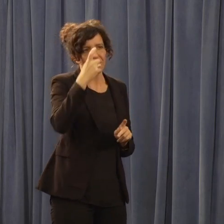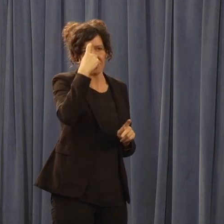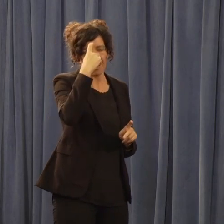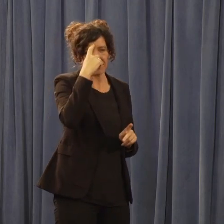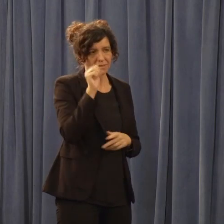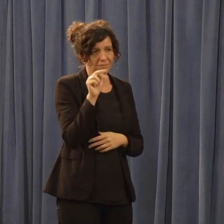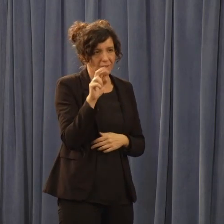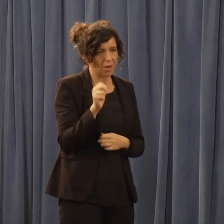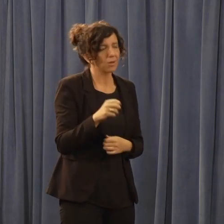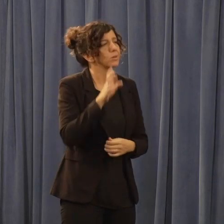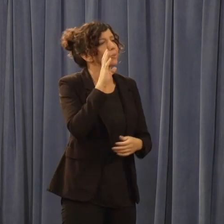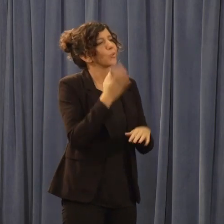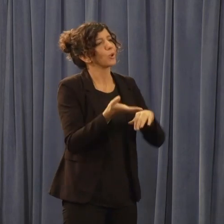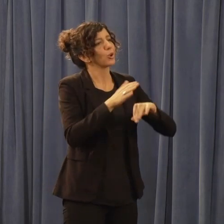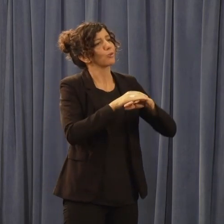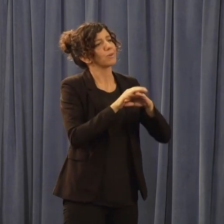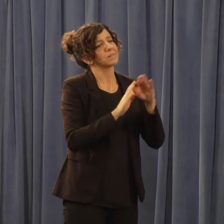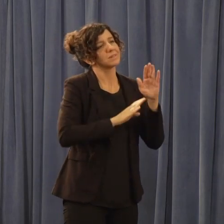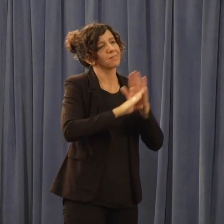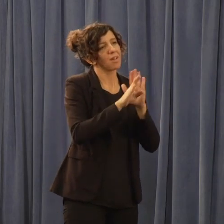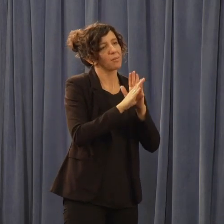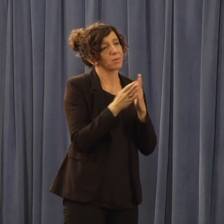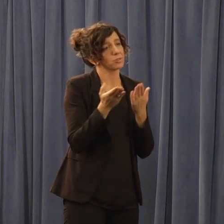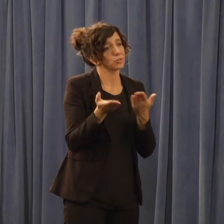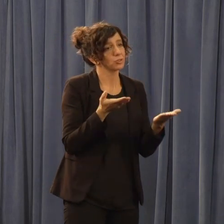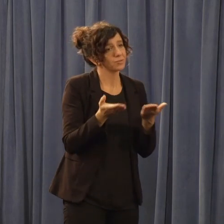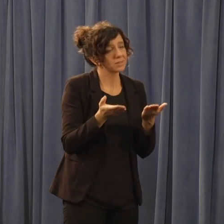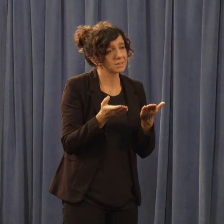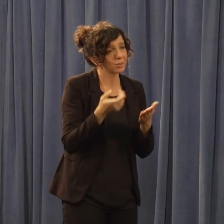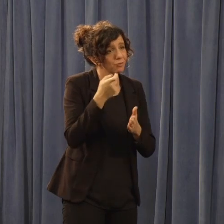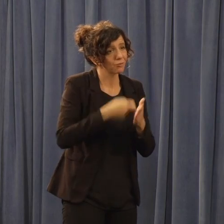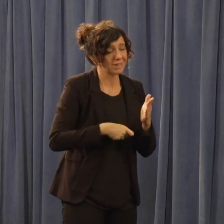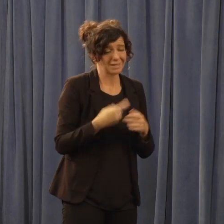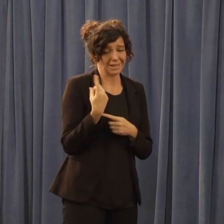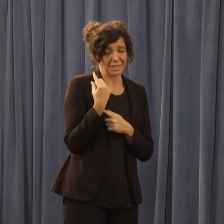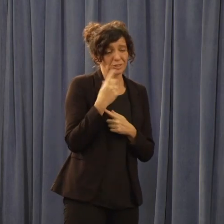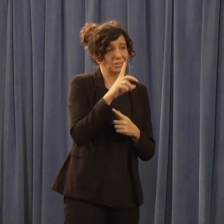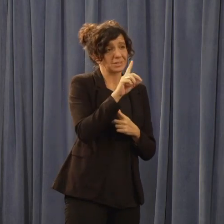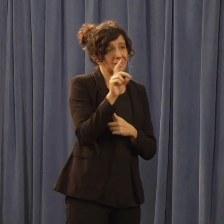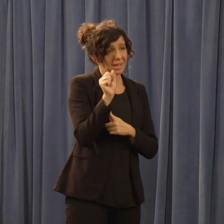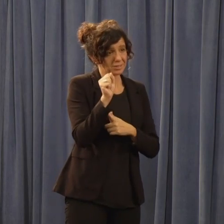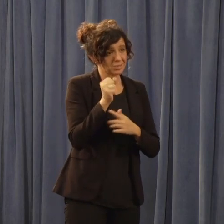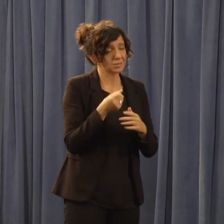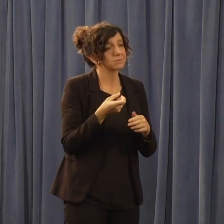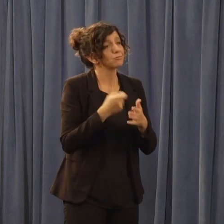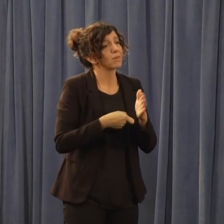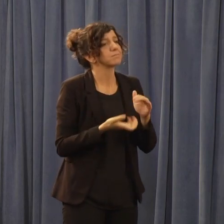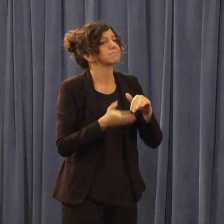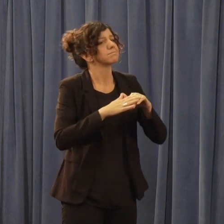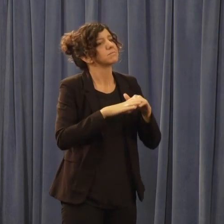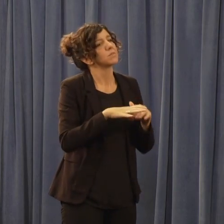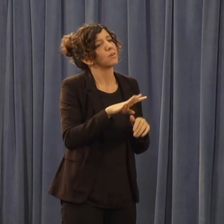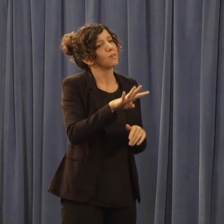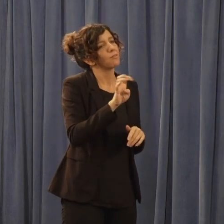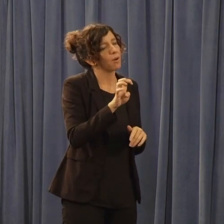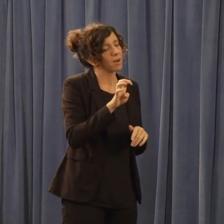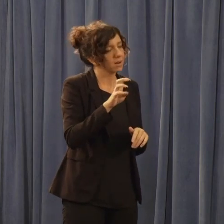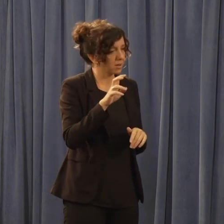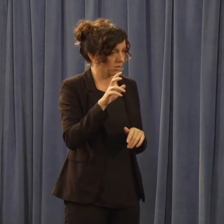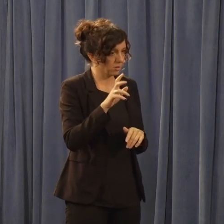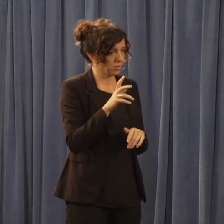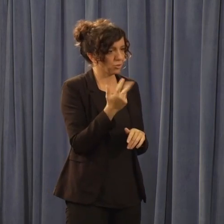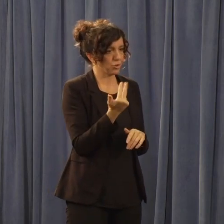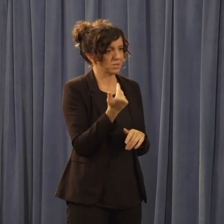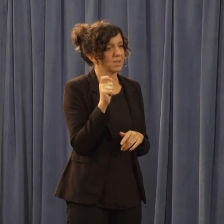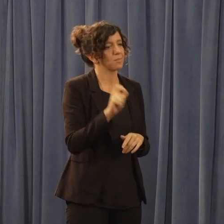developmental, uh, services provider rates. Last year, the DDS rates increased 413.3 million dollars. This year, we're